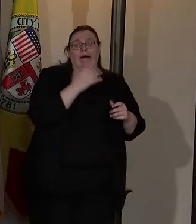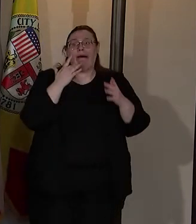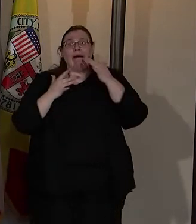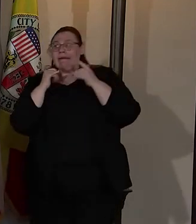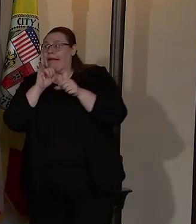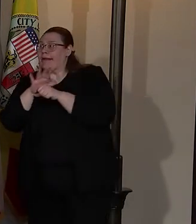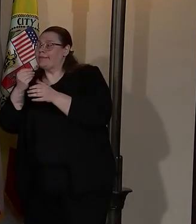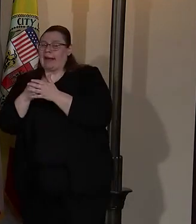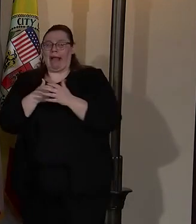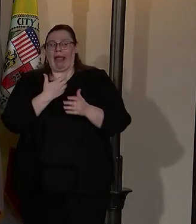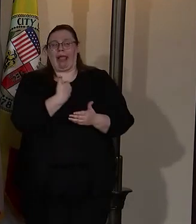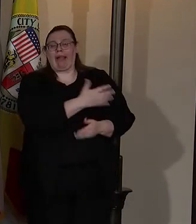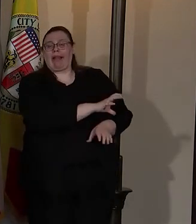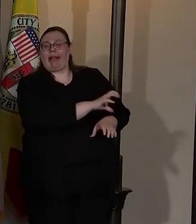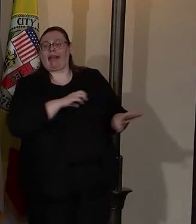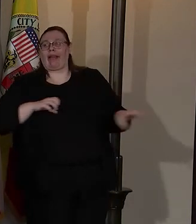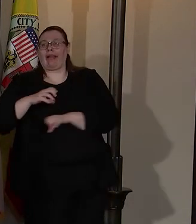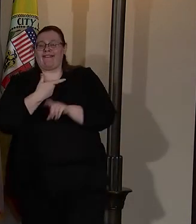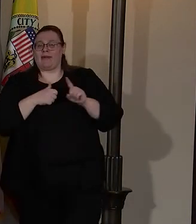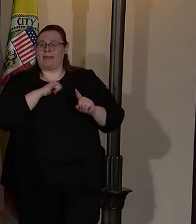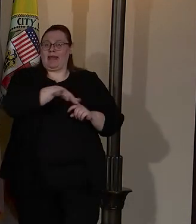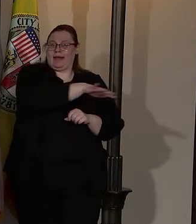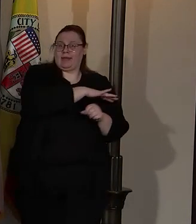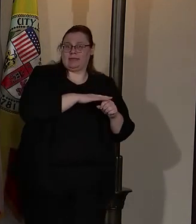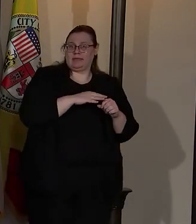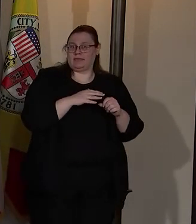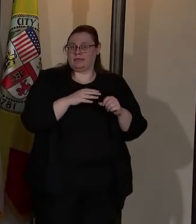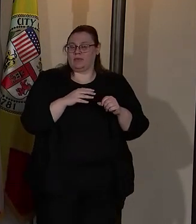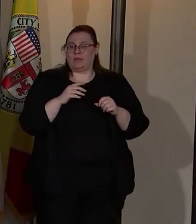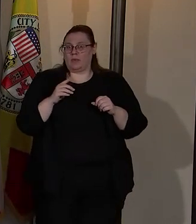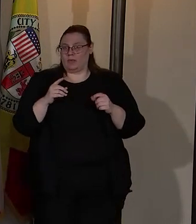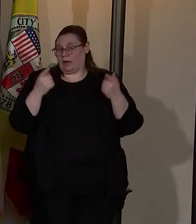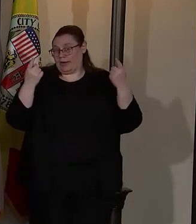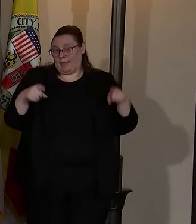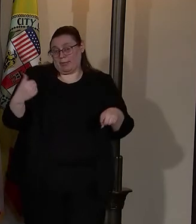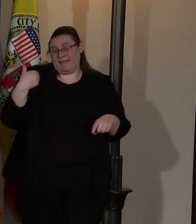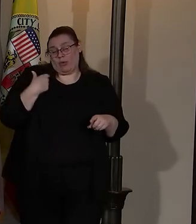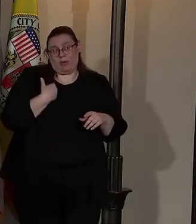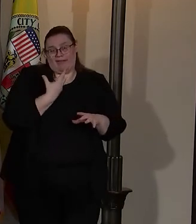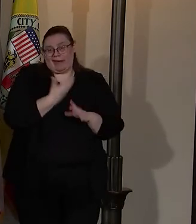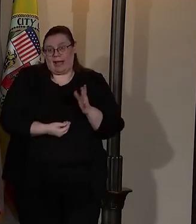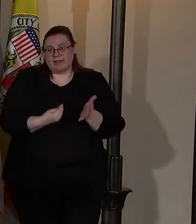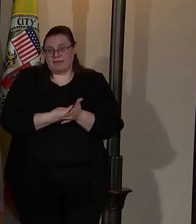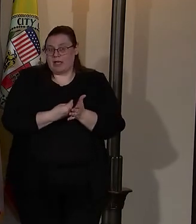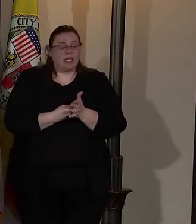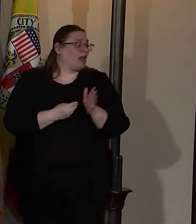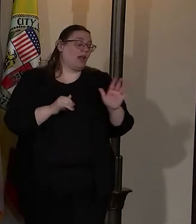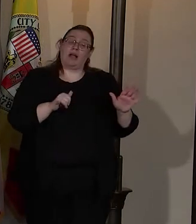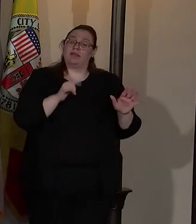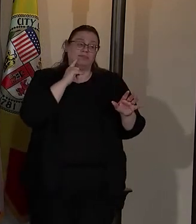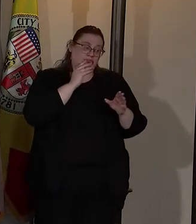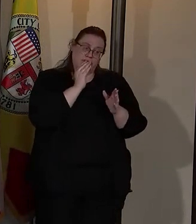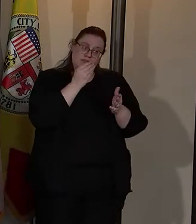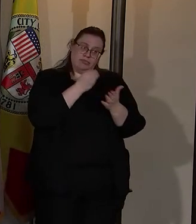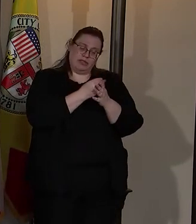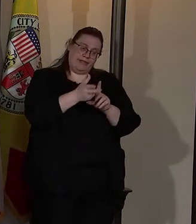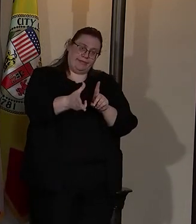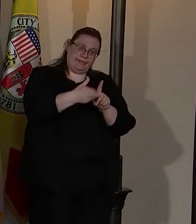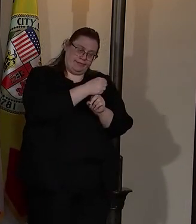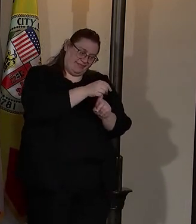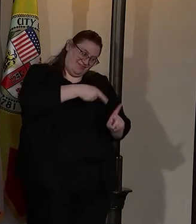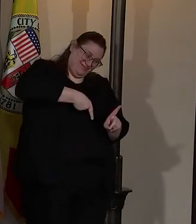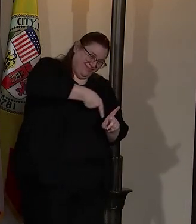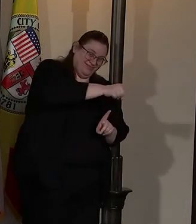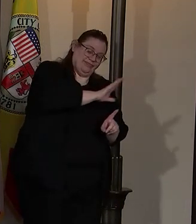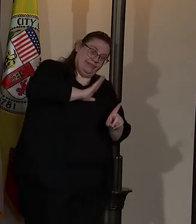resources where there are gaps as we move forward. this is going to ensure that those resources are